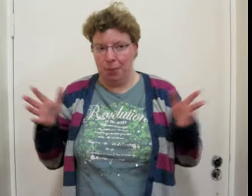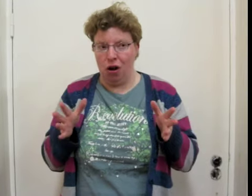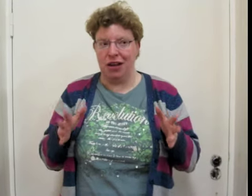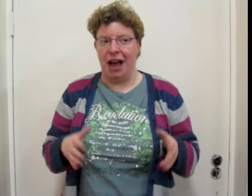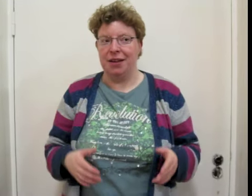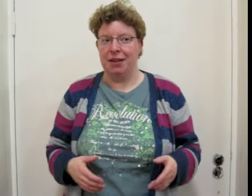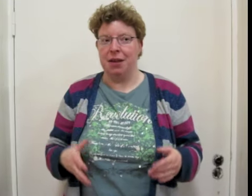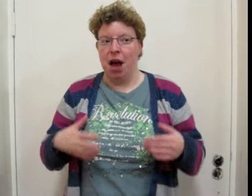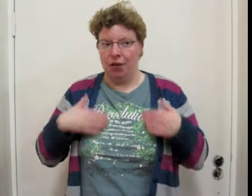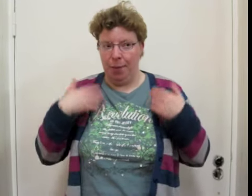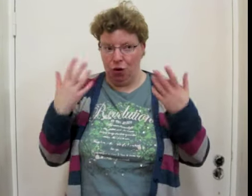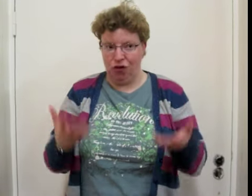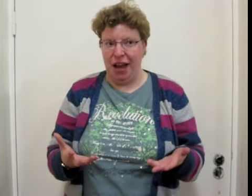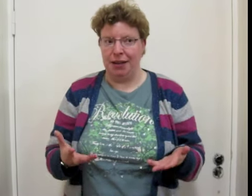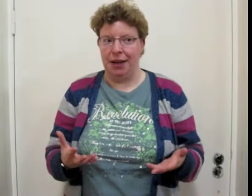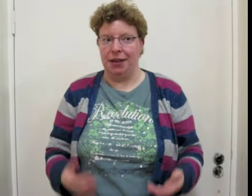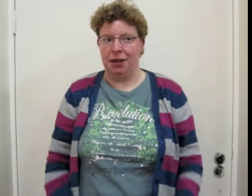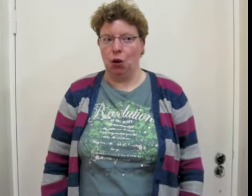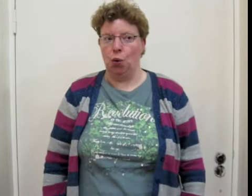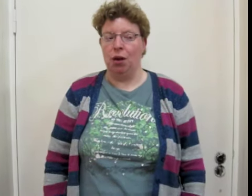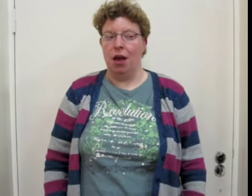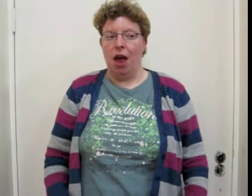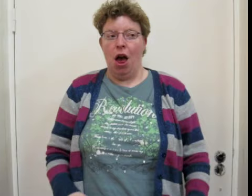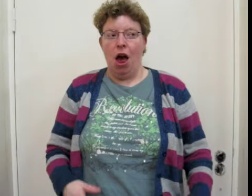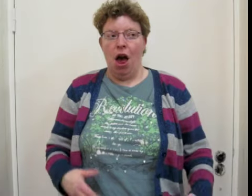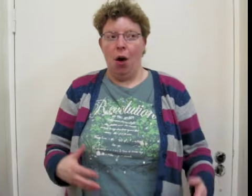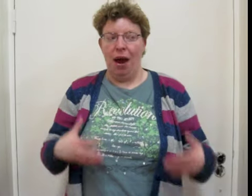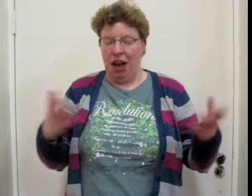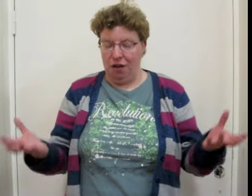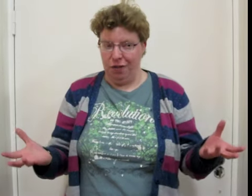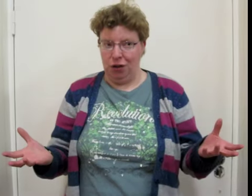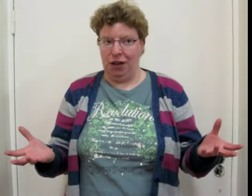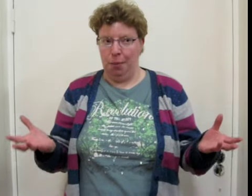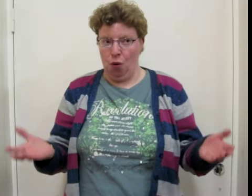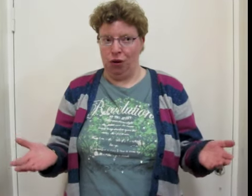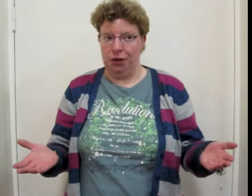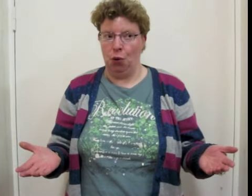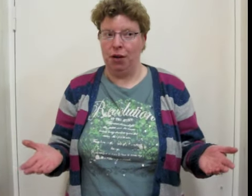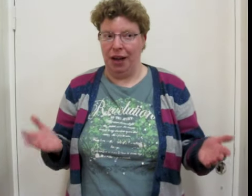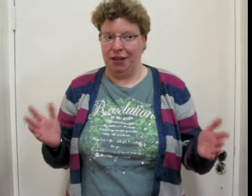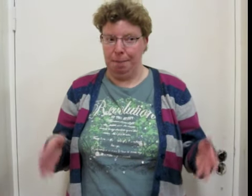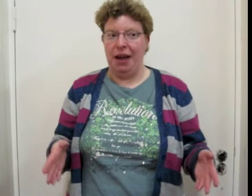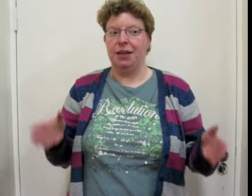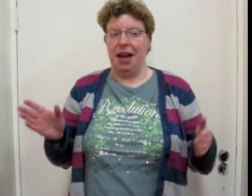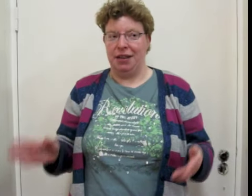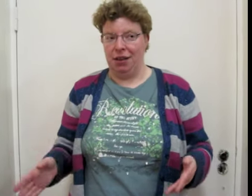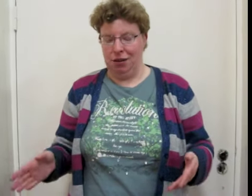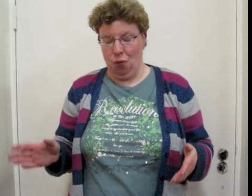smaller classes, they were able understand things in school. We had a lot of fun in the boarding school, in St Michael's and the